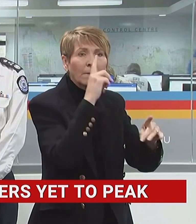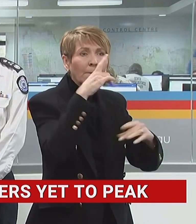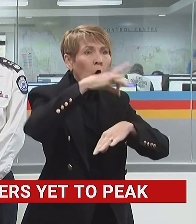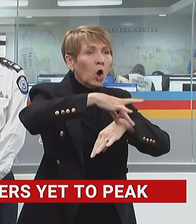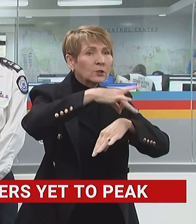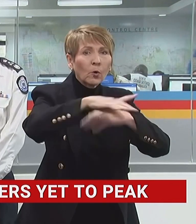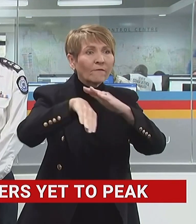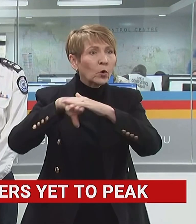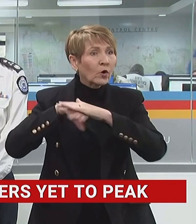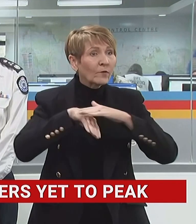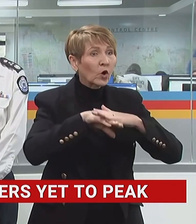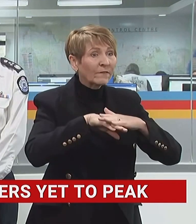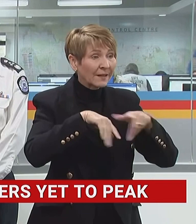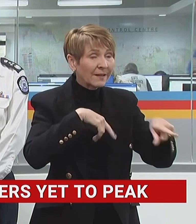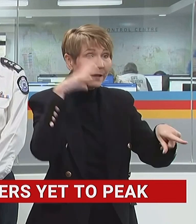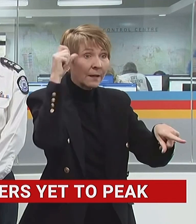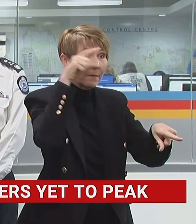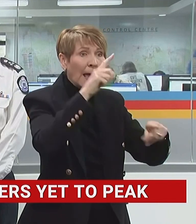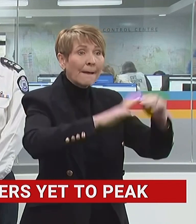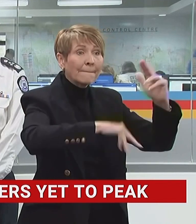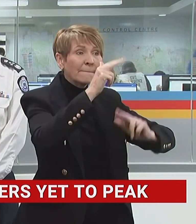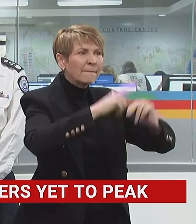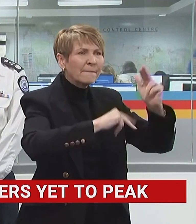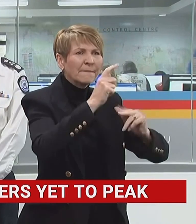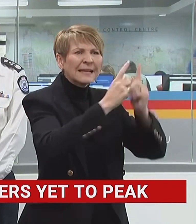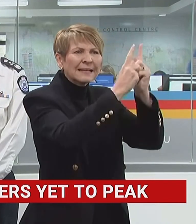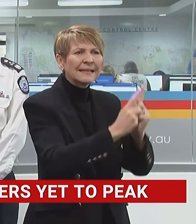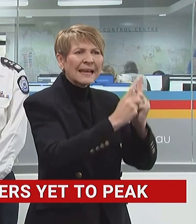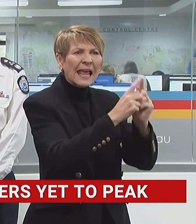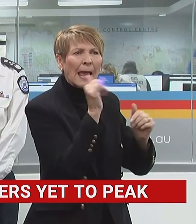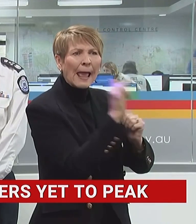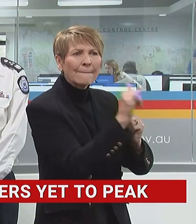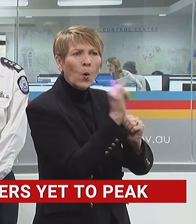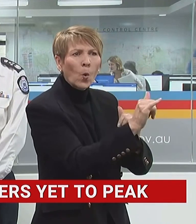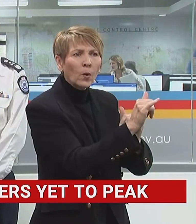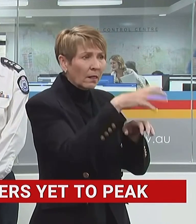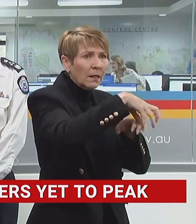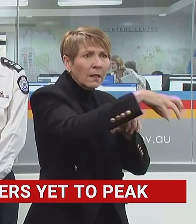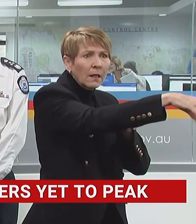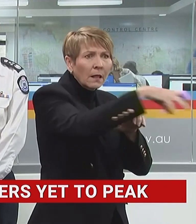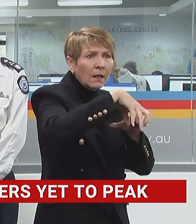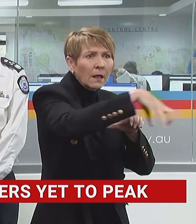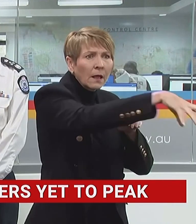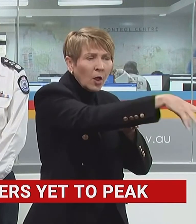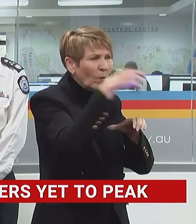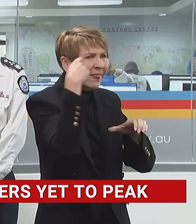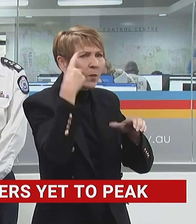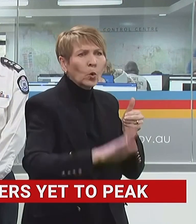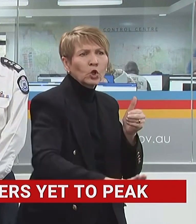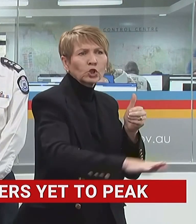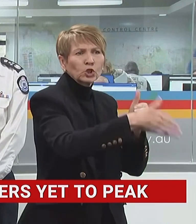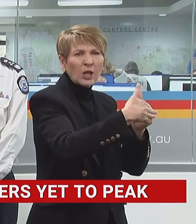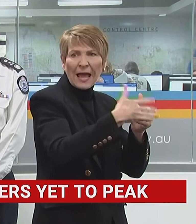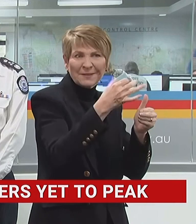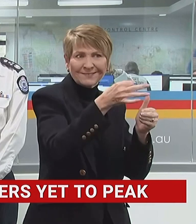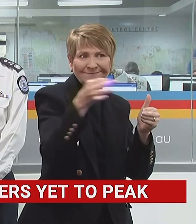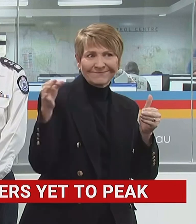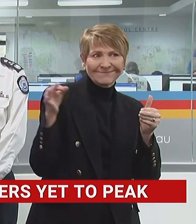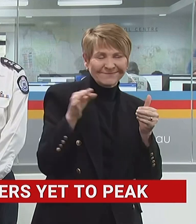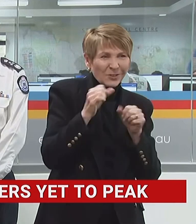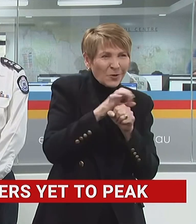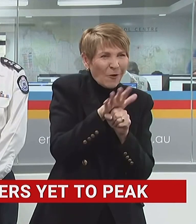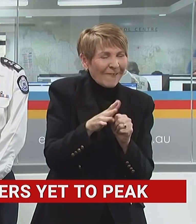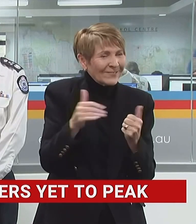That's purpose built to house people. There's a power of work going on. We'll update you, keep you informed of that in coming